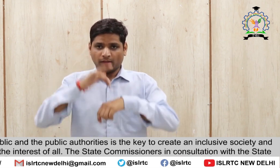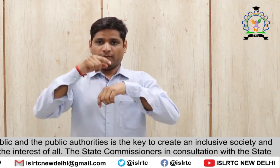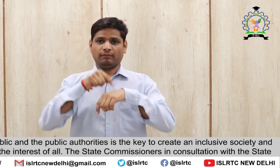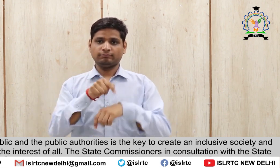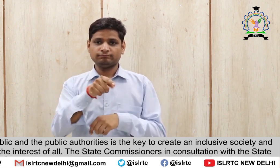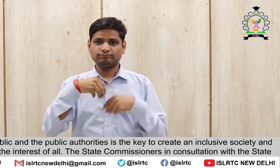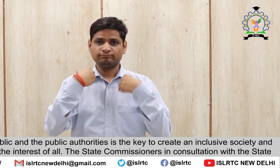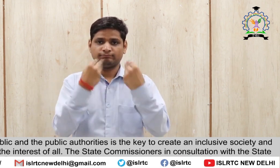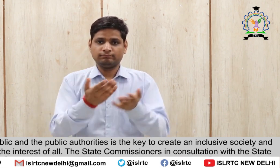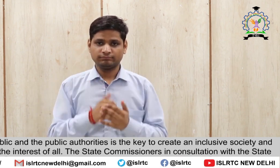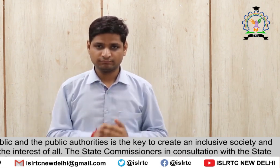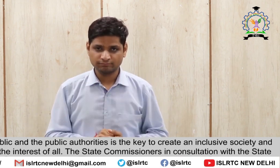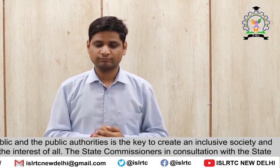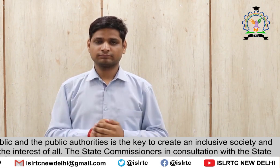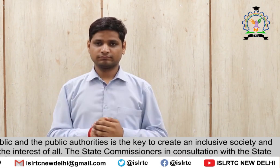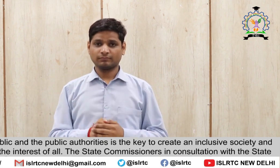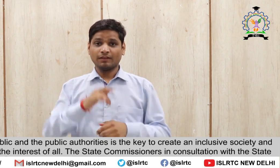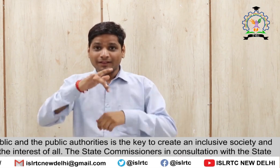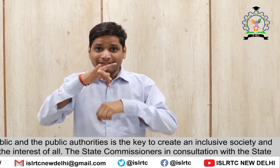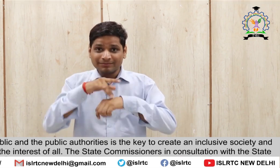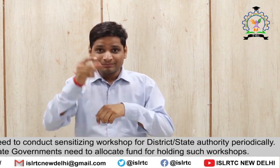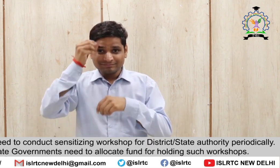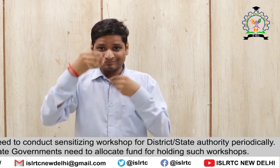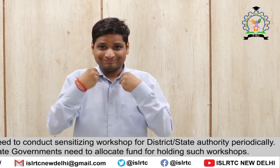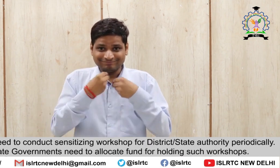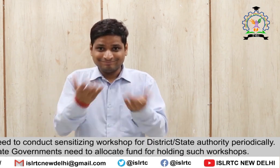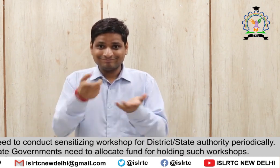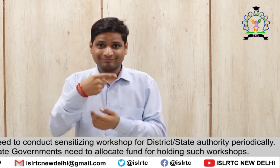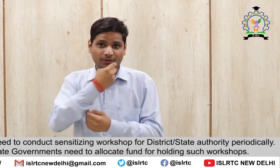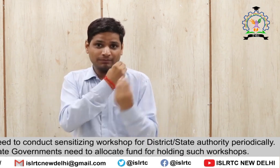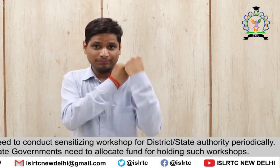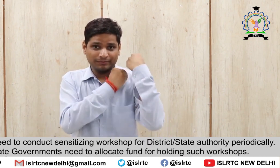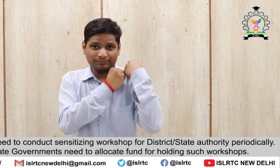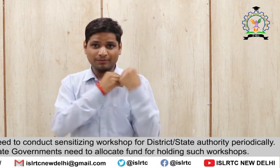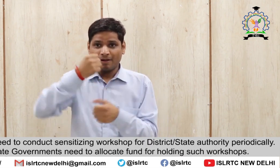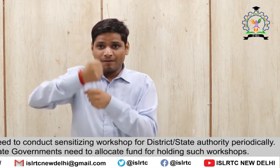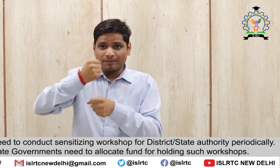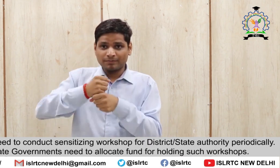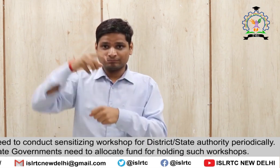The state commissioners In consultation With the state governments Need to conduct Sensitising workshops